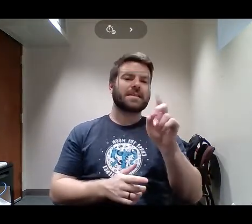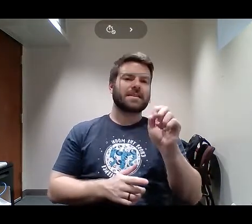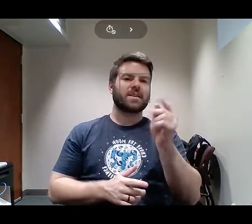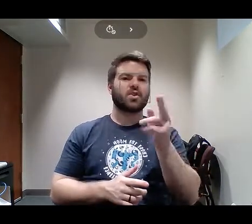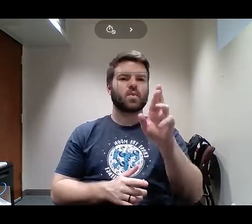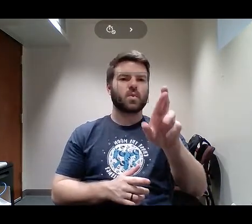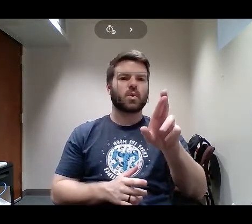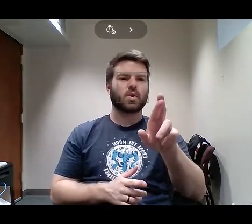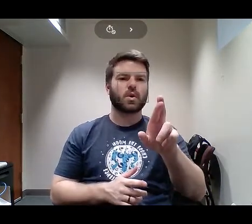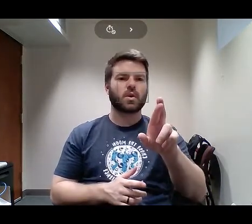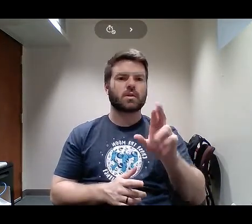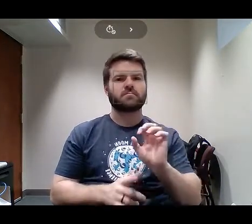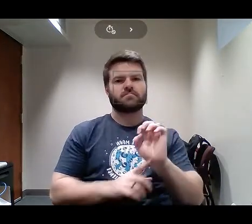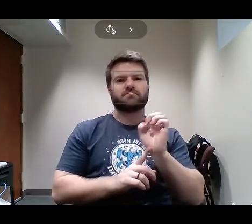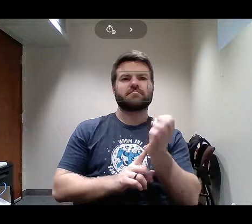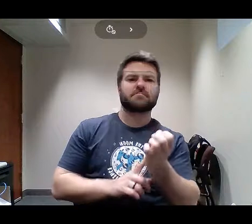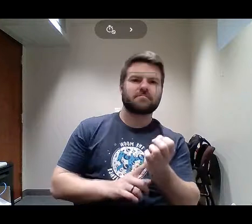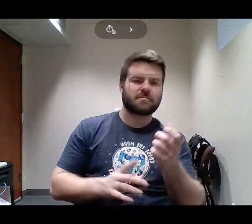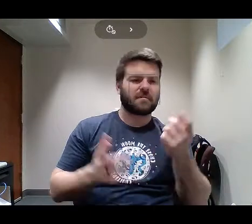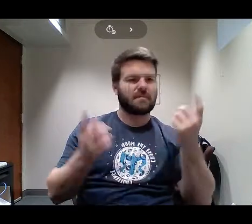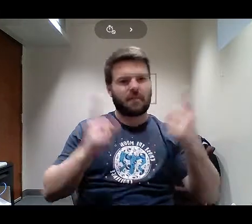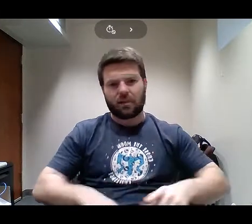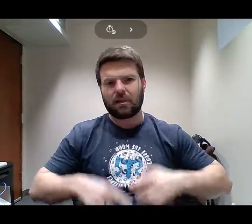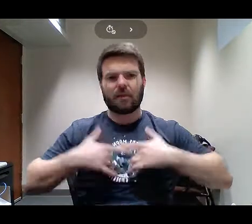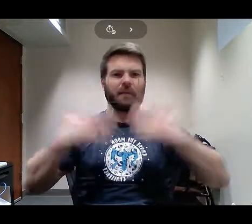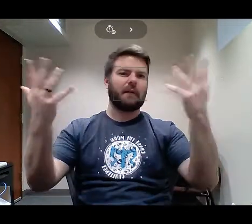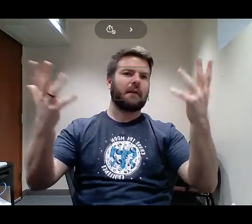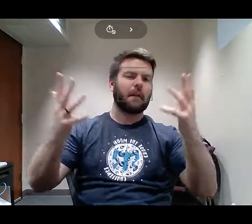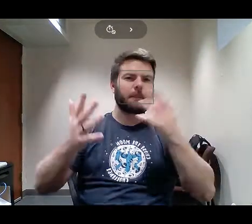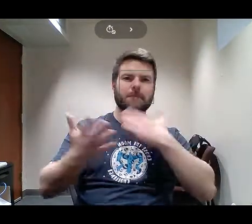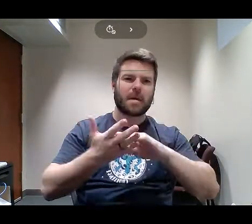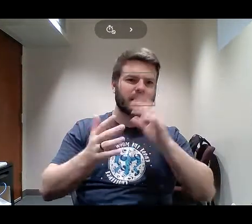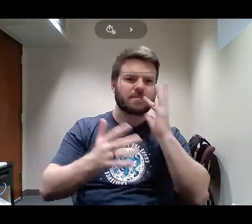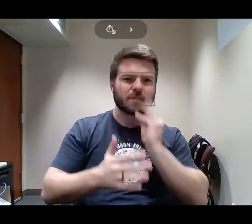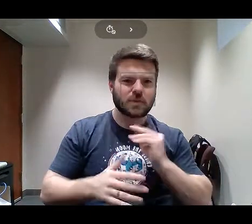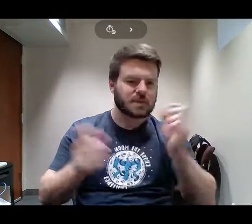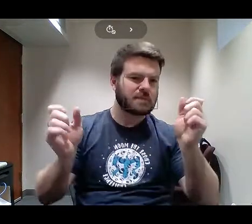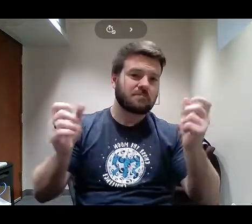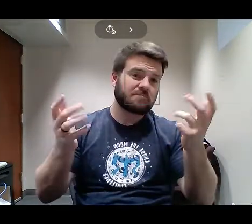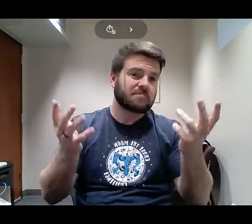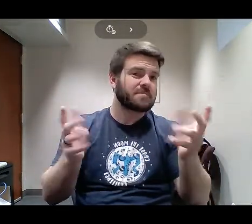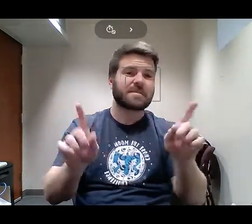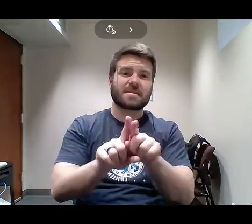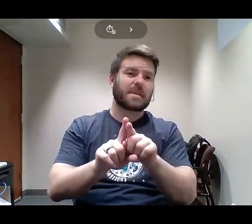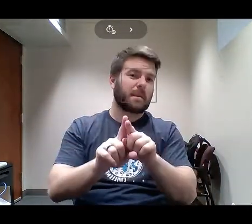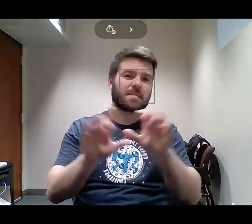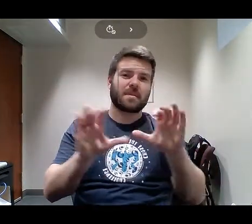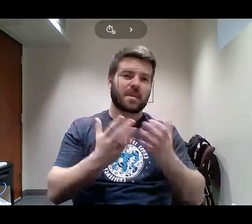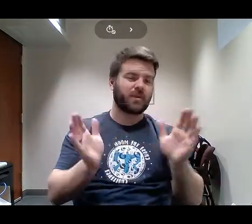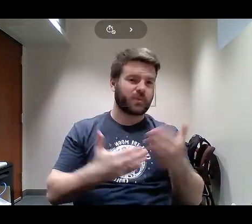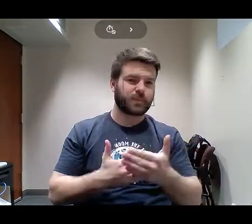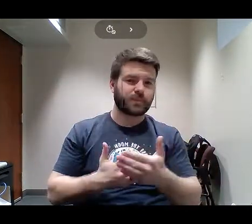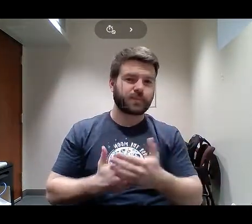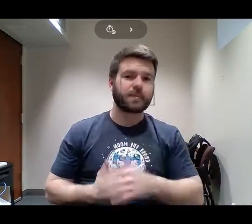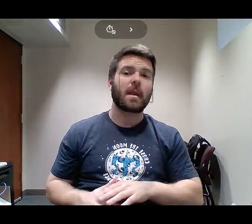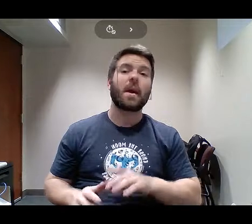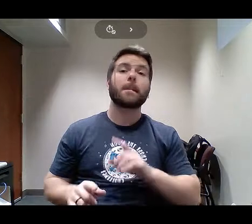-blown crises. And the secret I've learned to getting ahead is being open to the lessons. Lessons from the